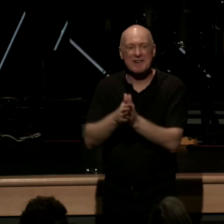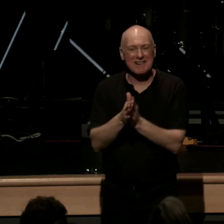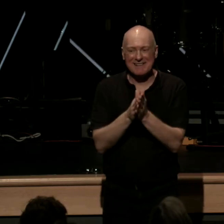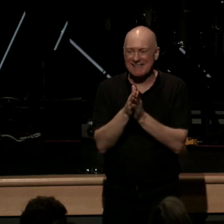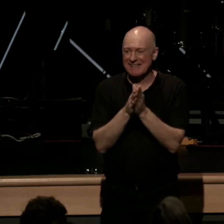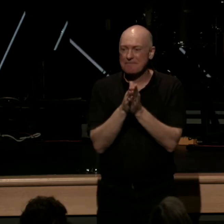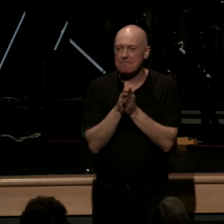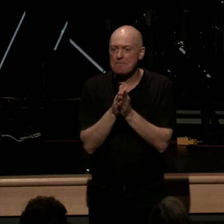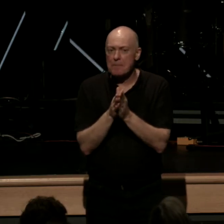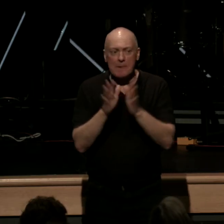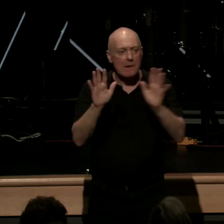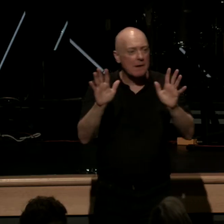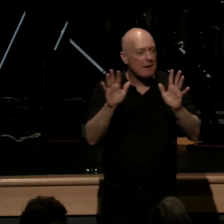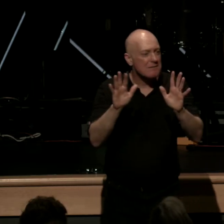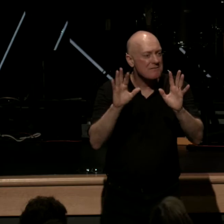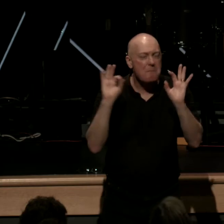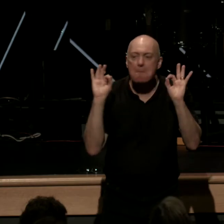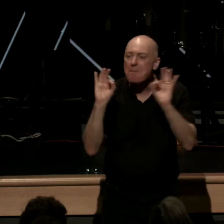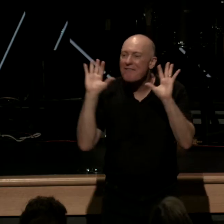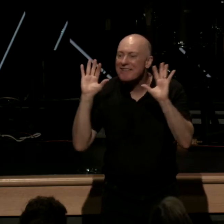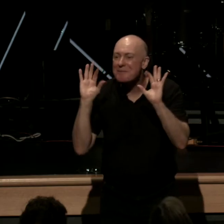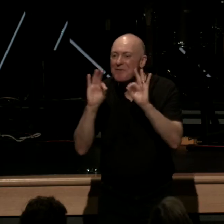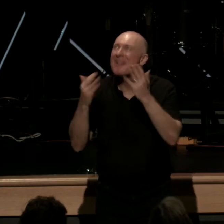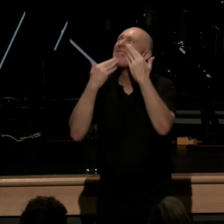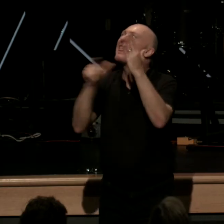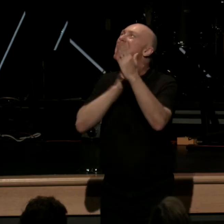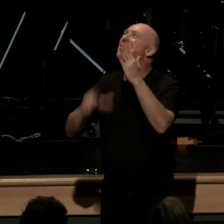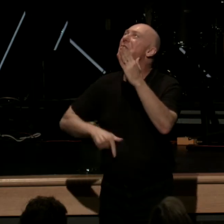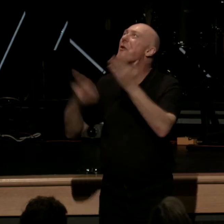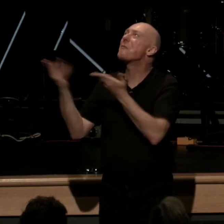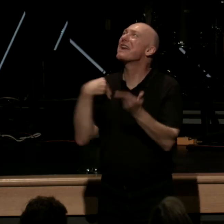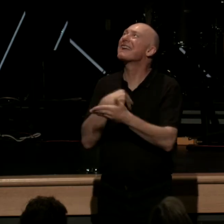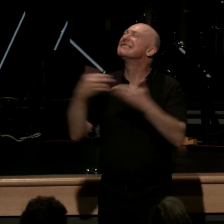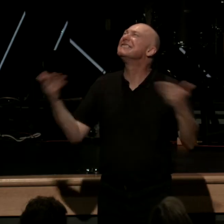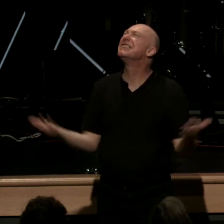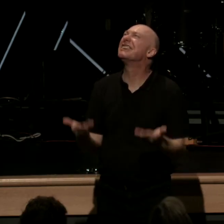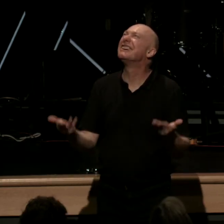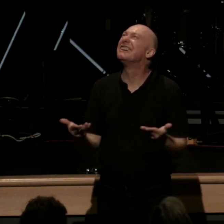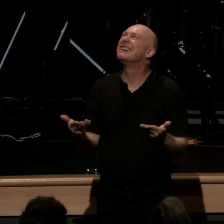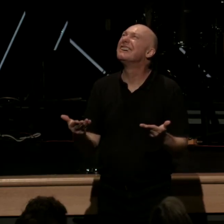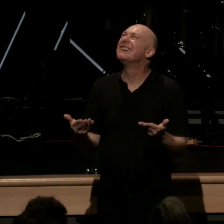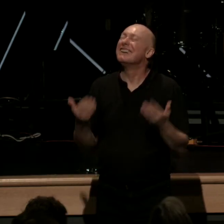it's just right thank you Lord for bringing us here to this time and this day